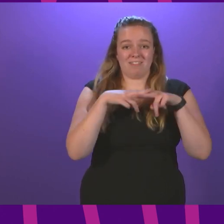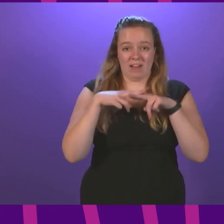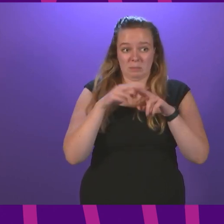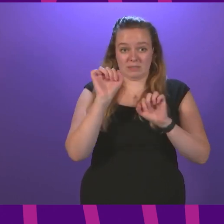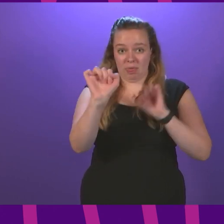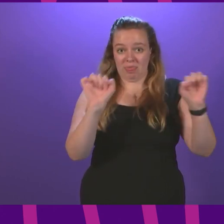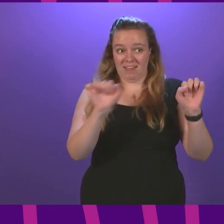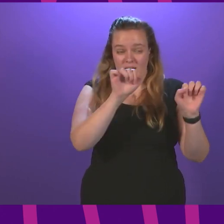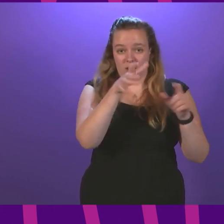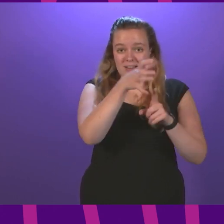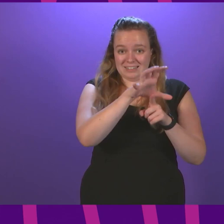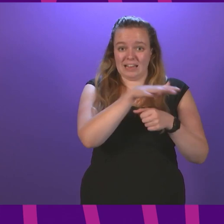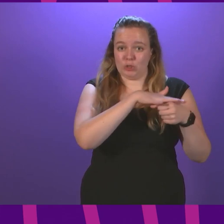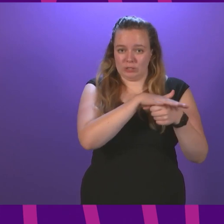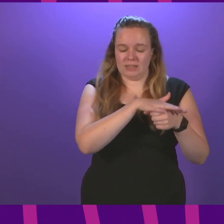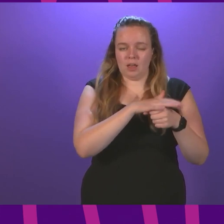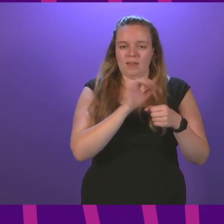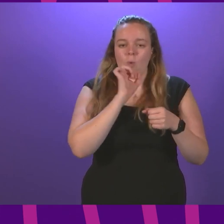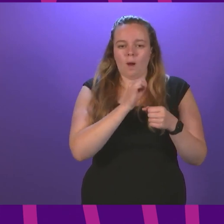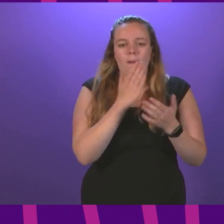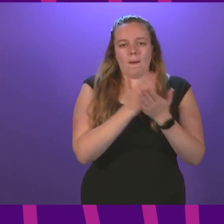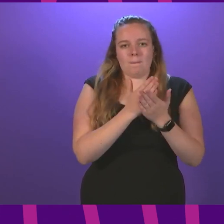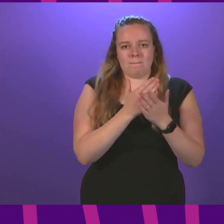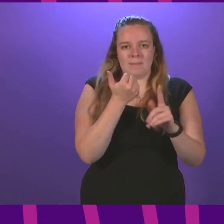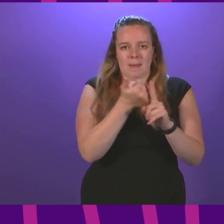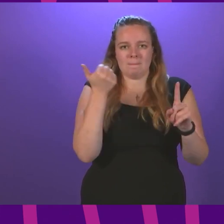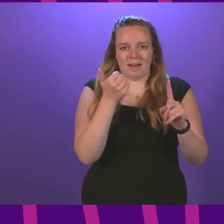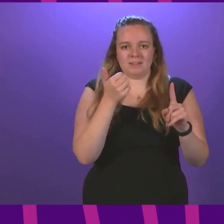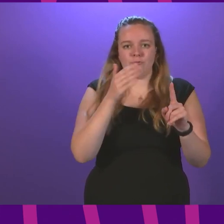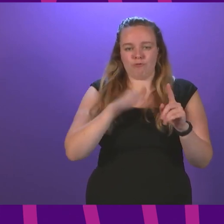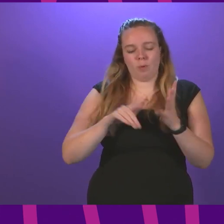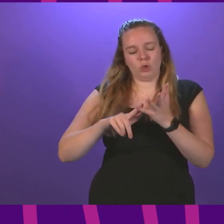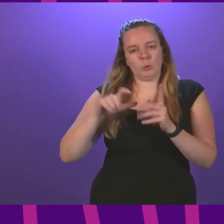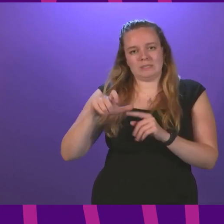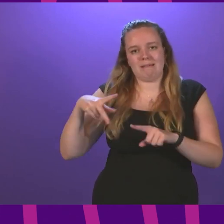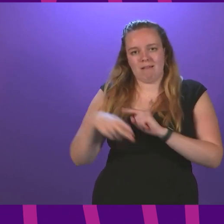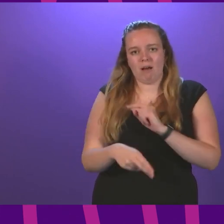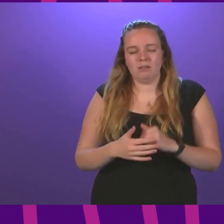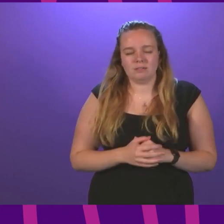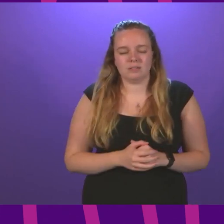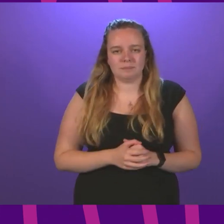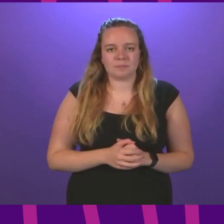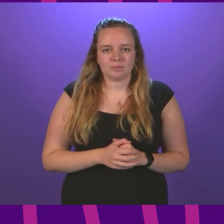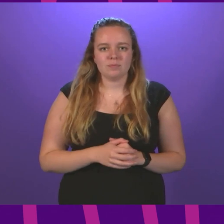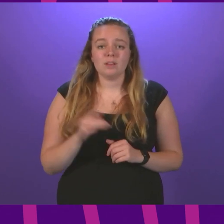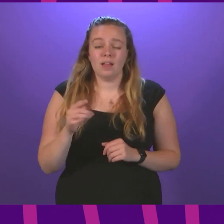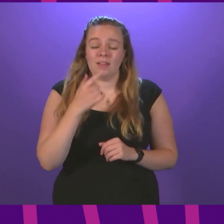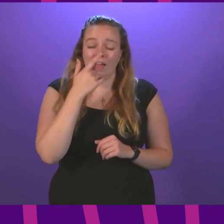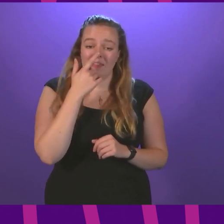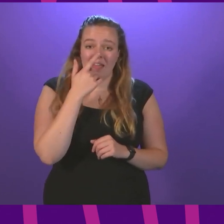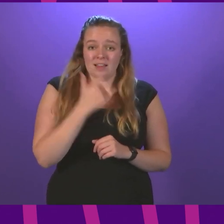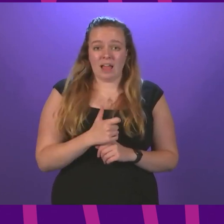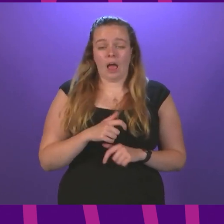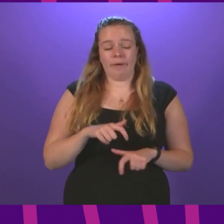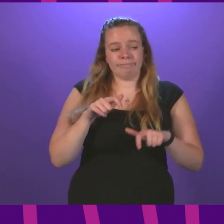their constituency that will be directly impacted by the cuts to universal credit. They can stand by